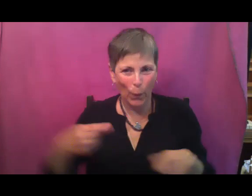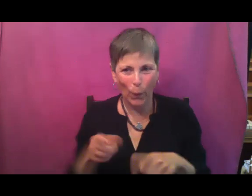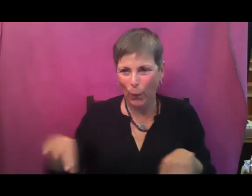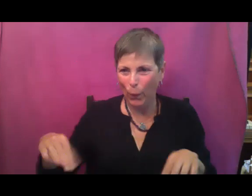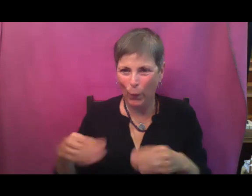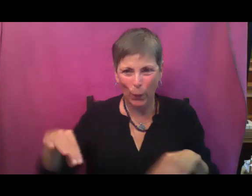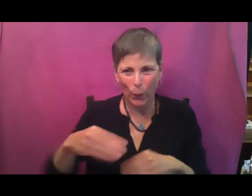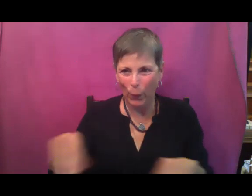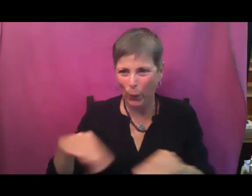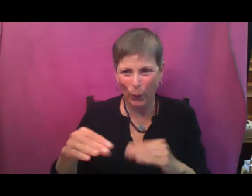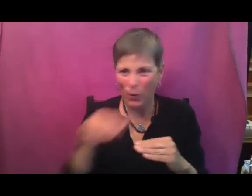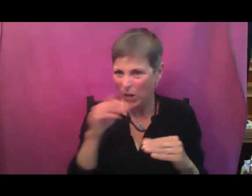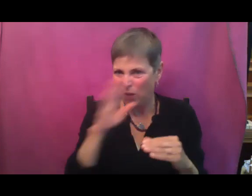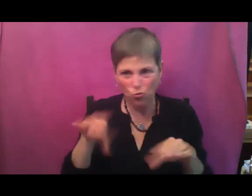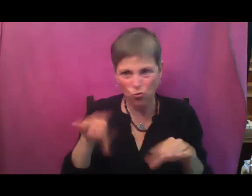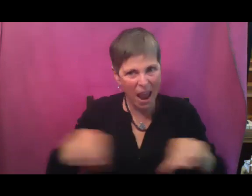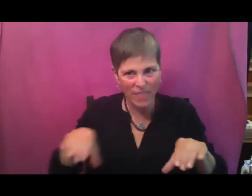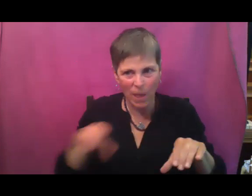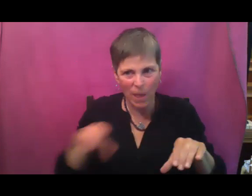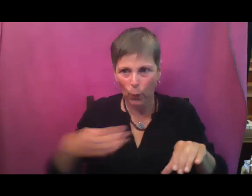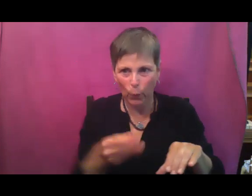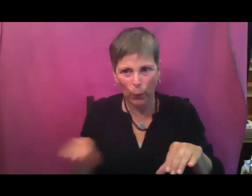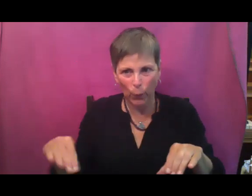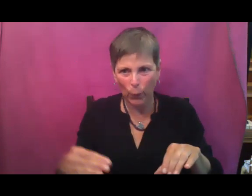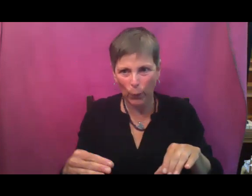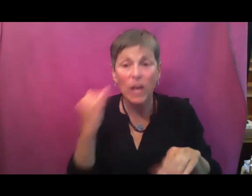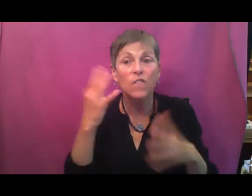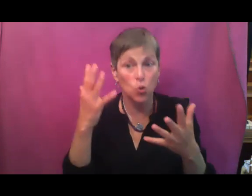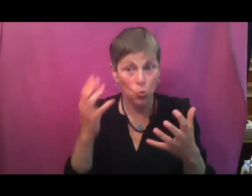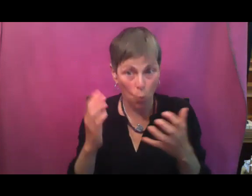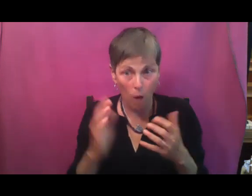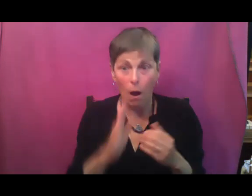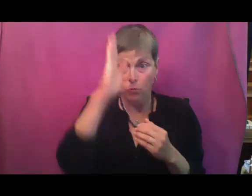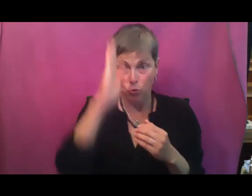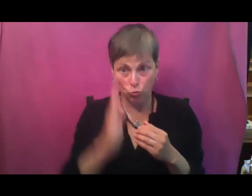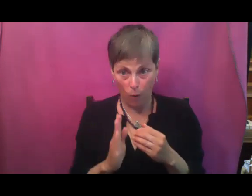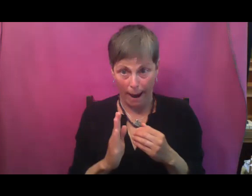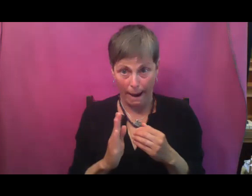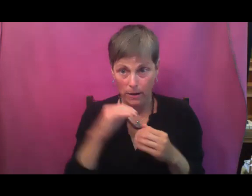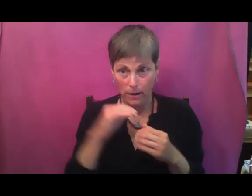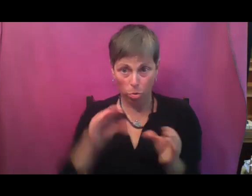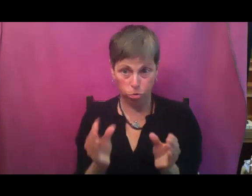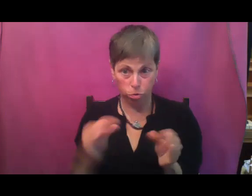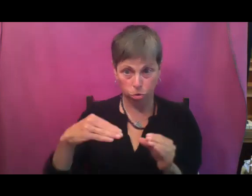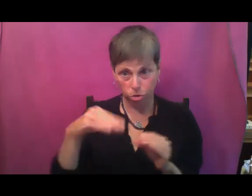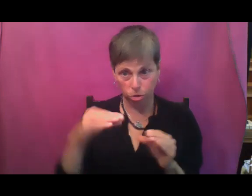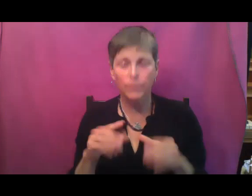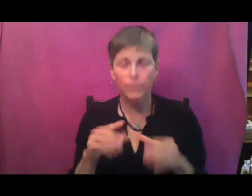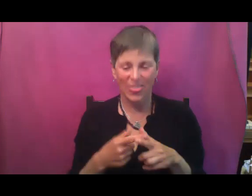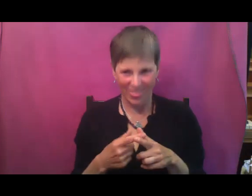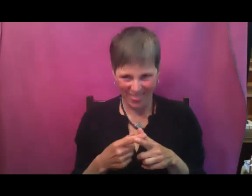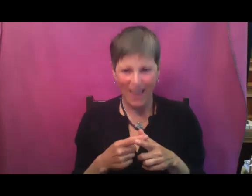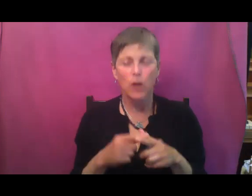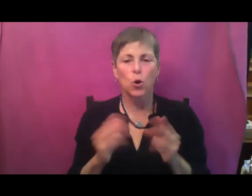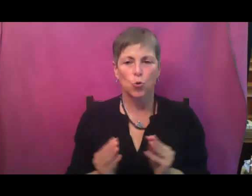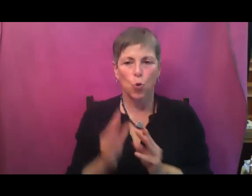to them being straight, you want to grow them vertically. And that way, they will know exactly where down is, and